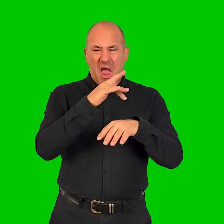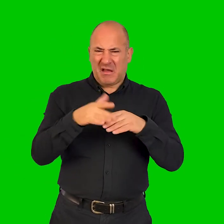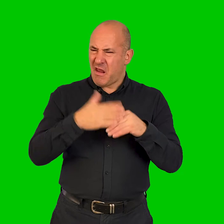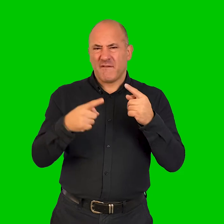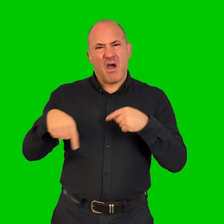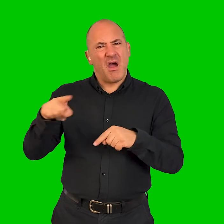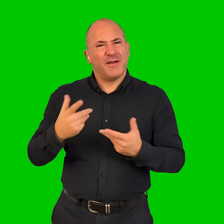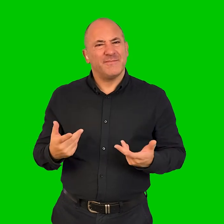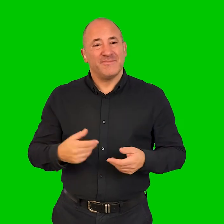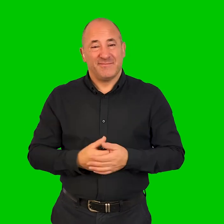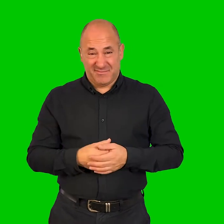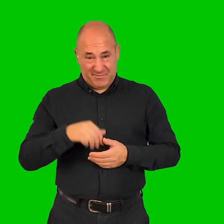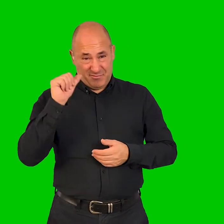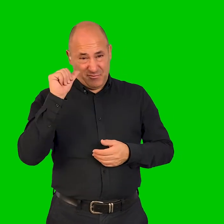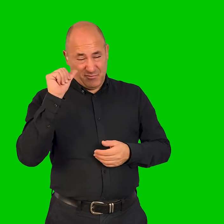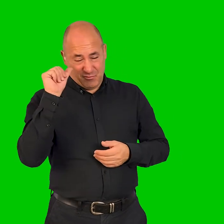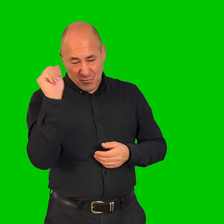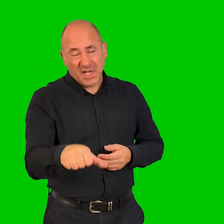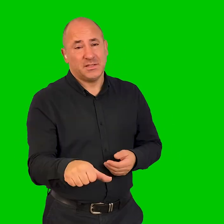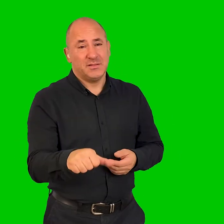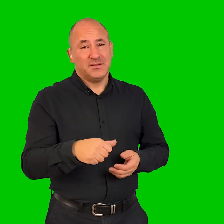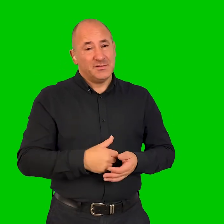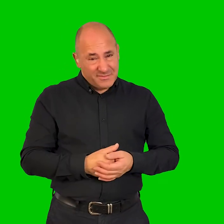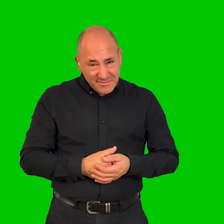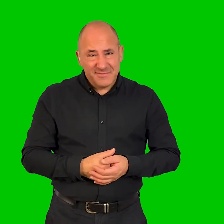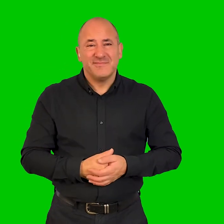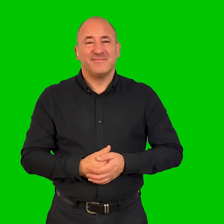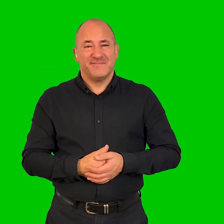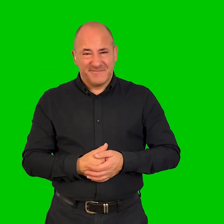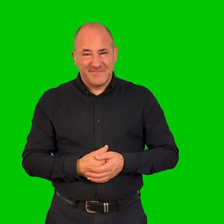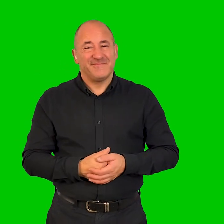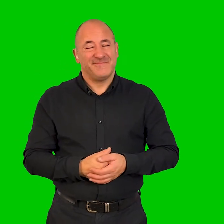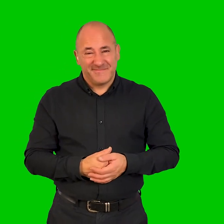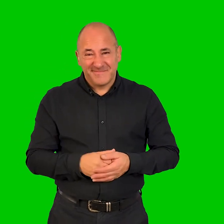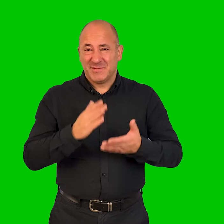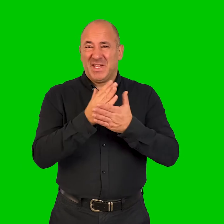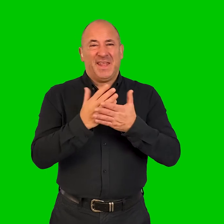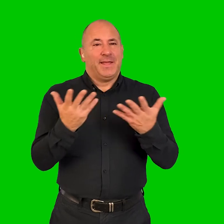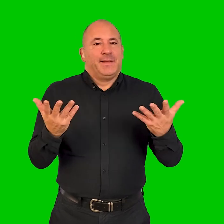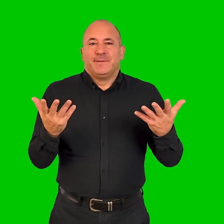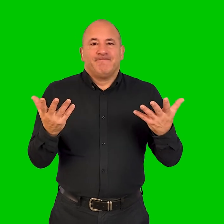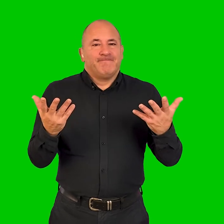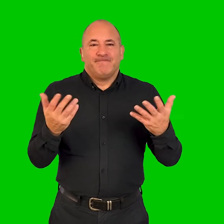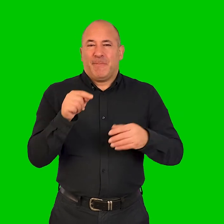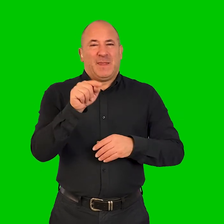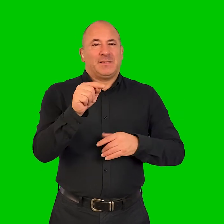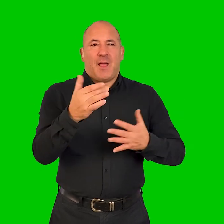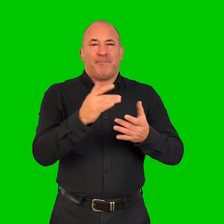they're employed as an actor, for instance, in a play. Yeah, exactly. And it's not, and so, so, so